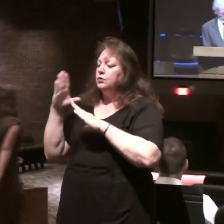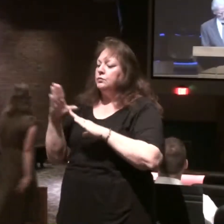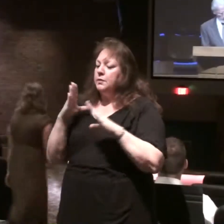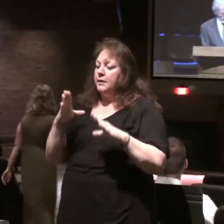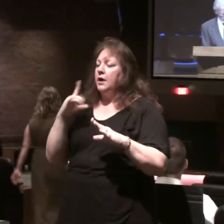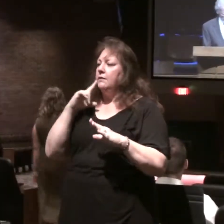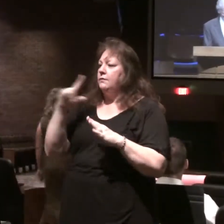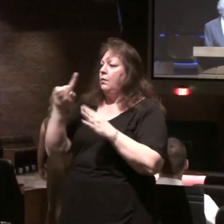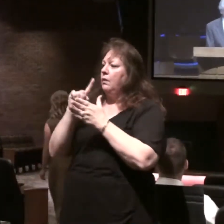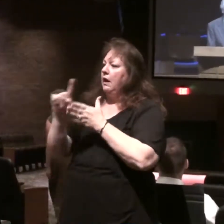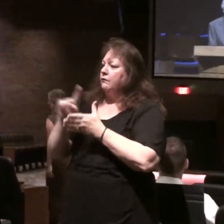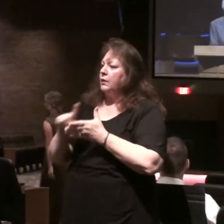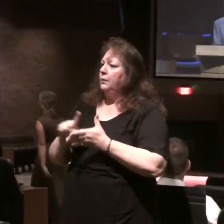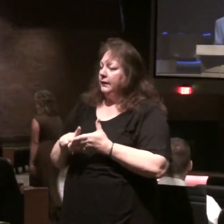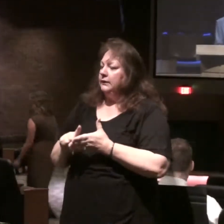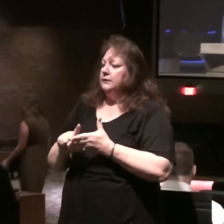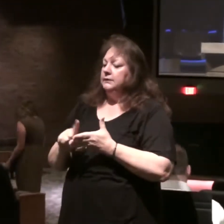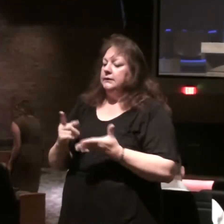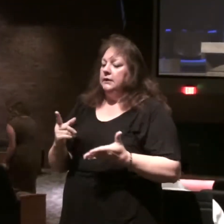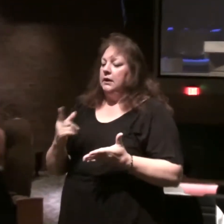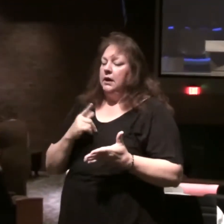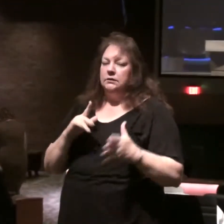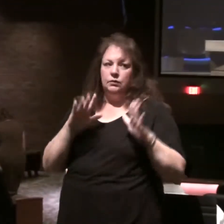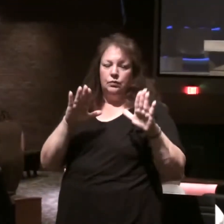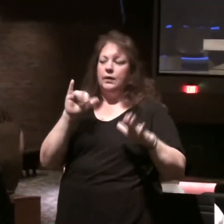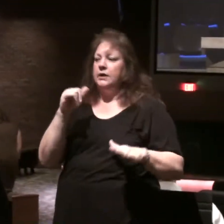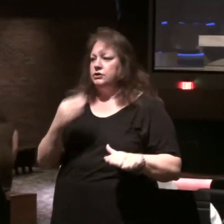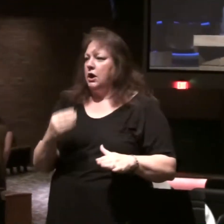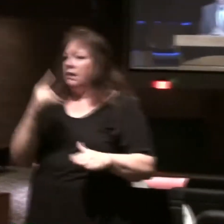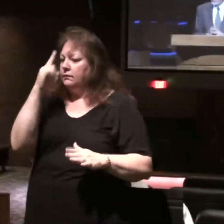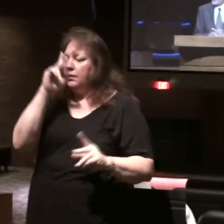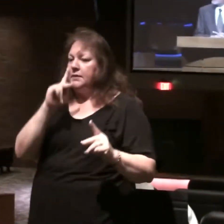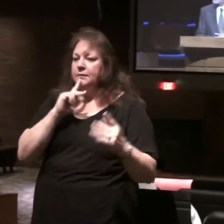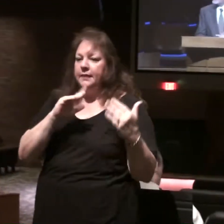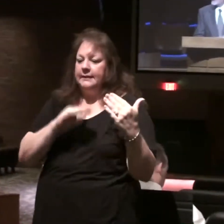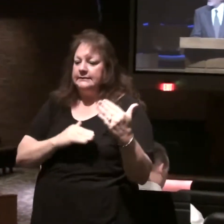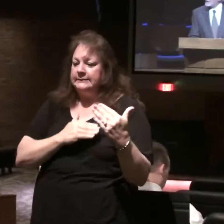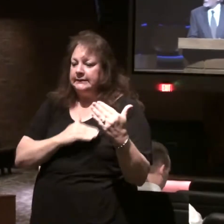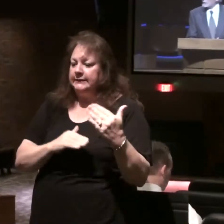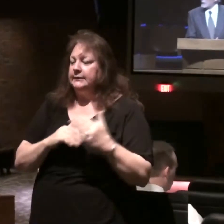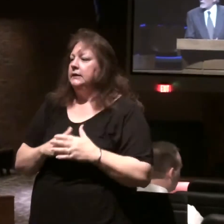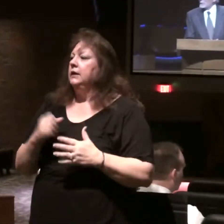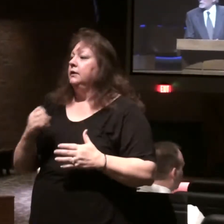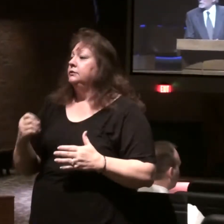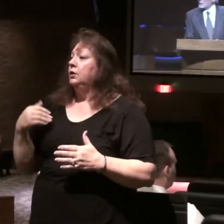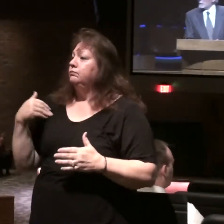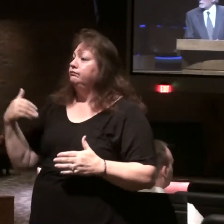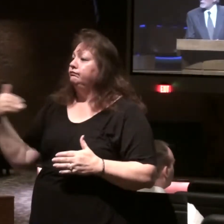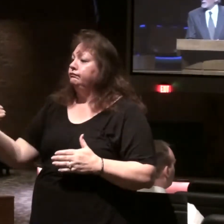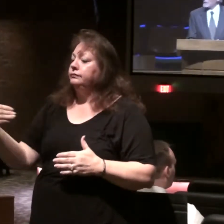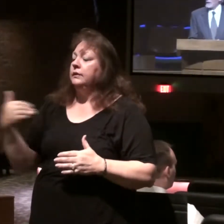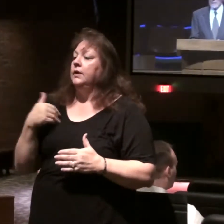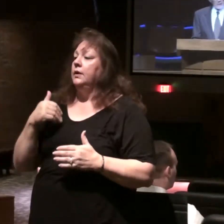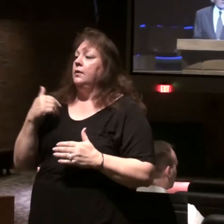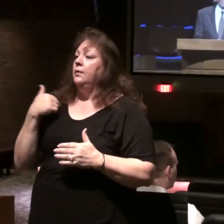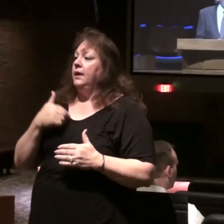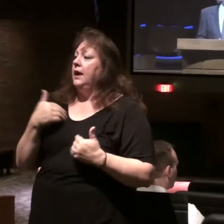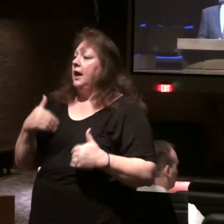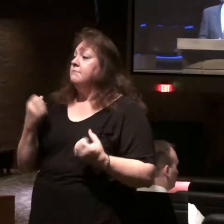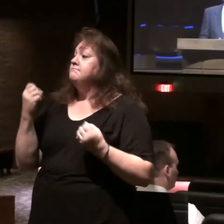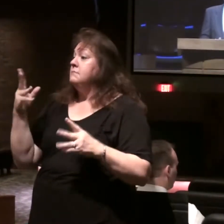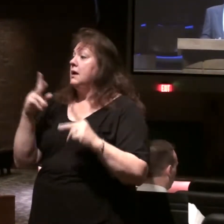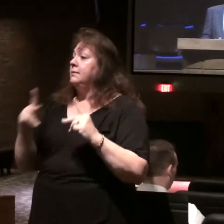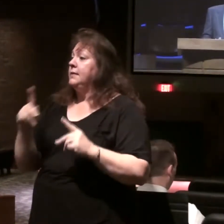This is every week, a great job that musicians do. Just throughout the ministry, we're blessed to have many